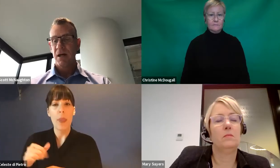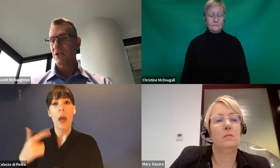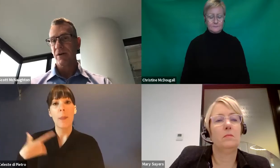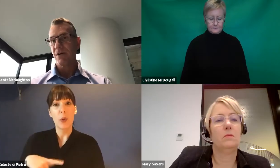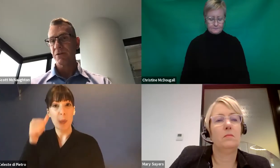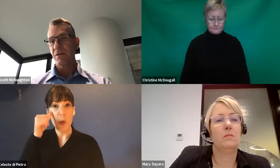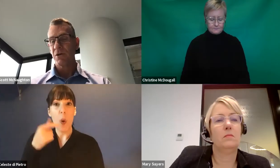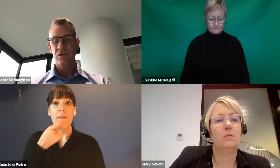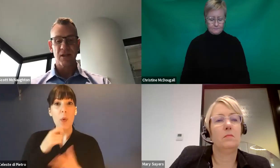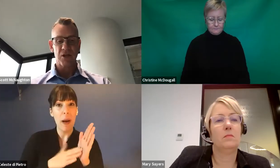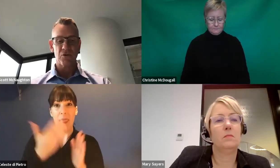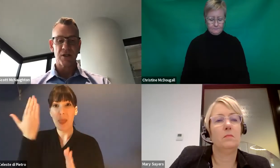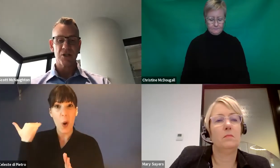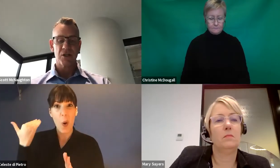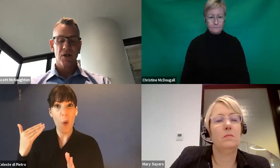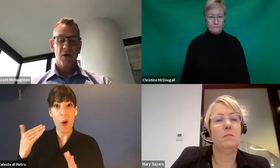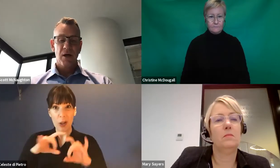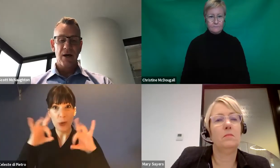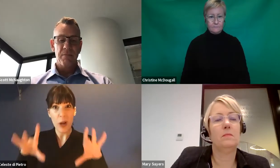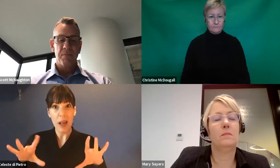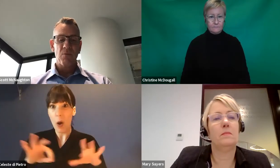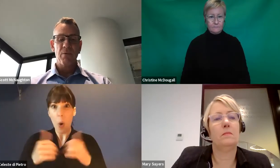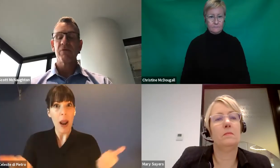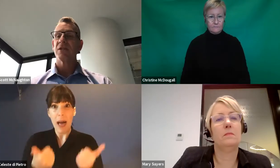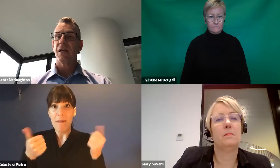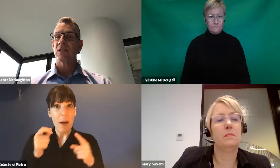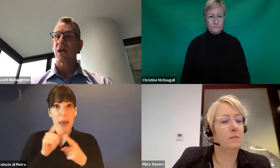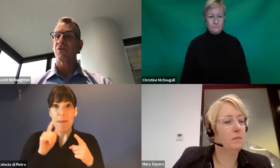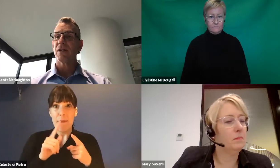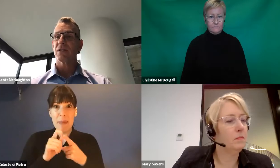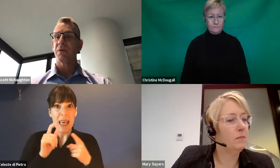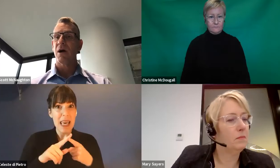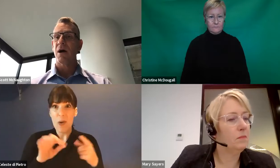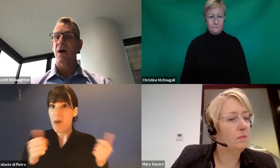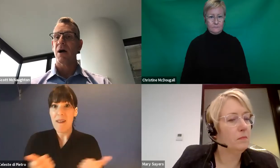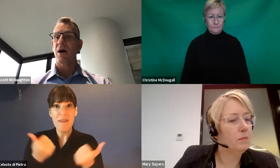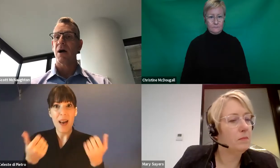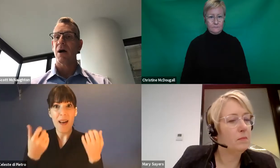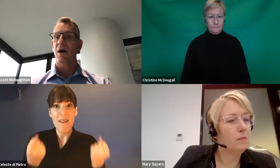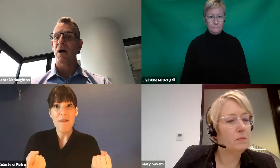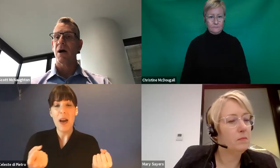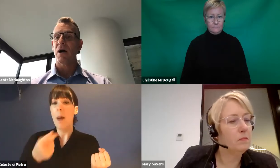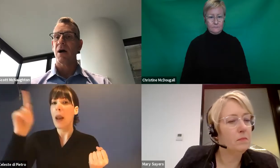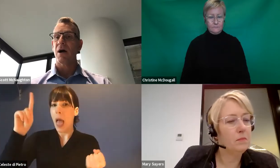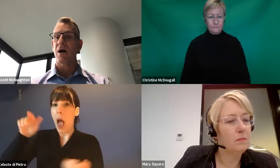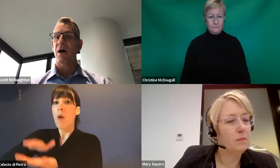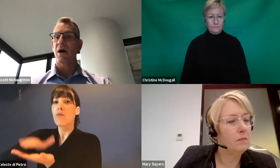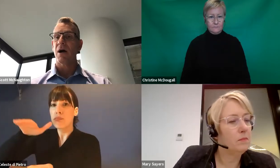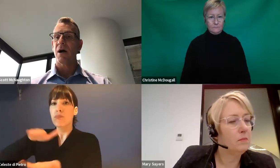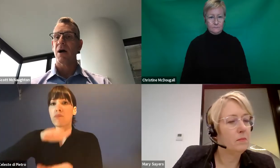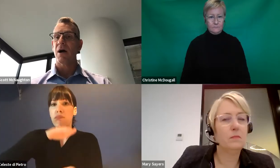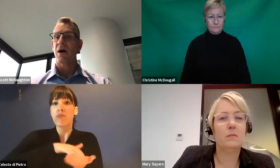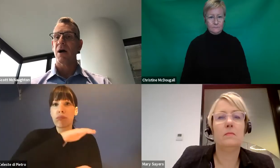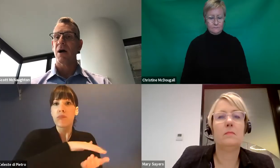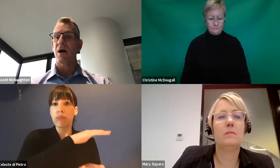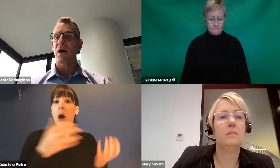And Australia wasn't immune to that shortage. But what we've seen is increased supply, more people making PPE equipment now, which